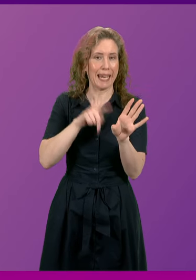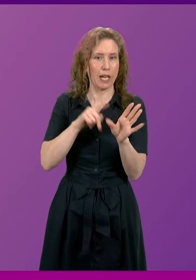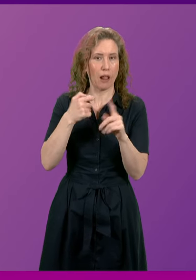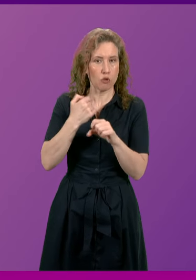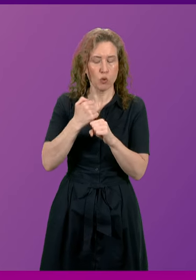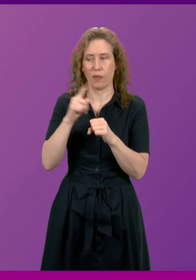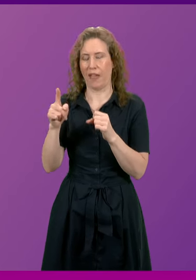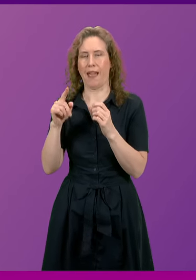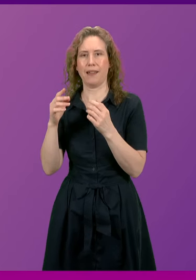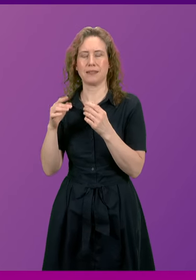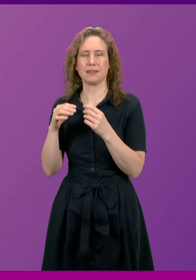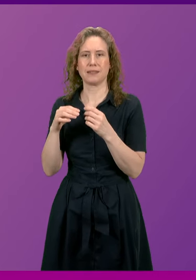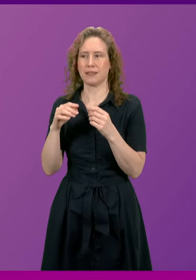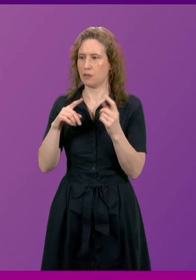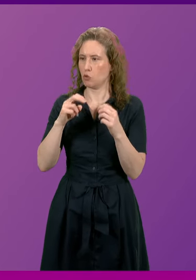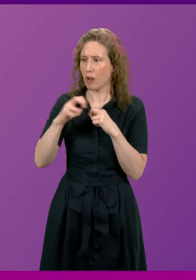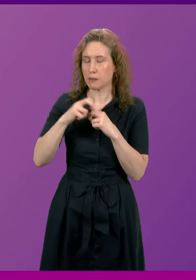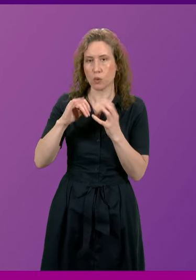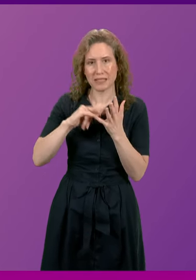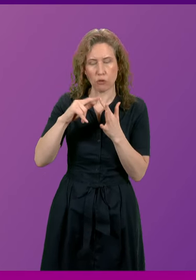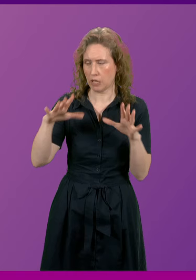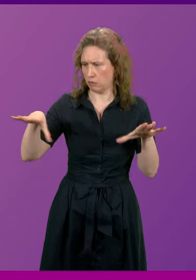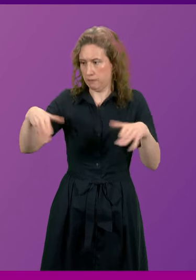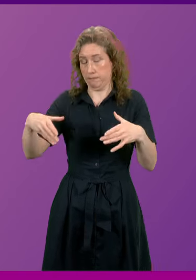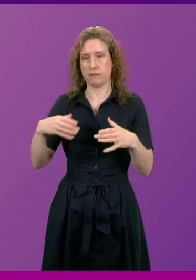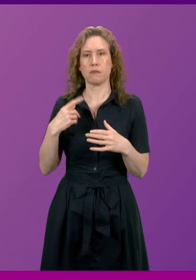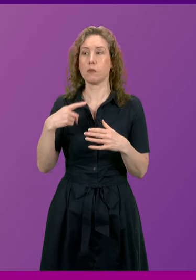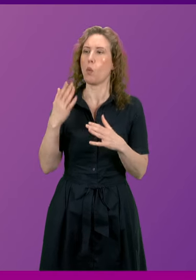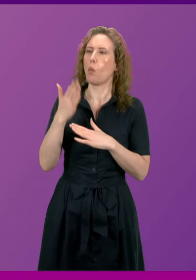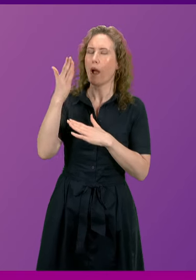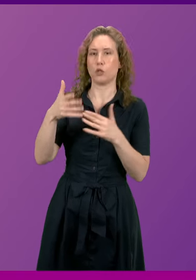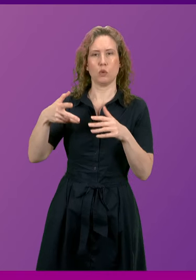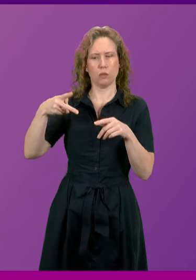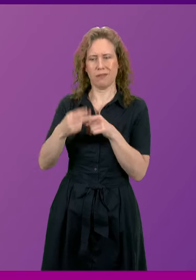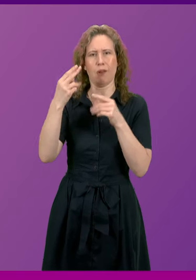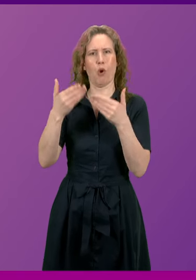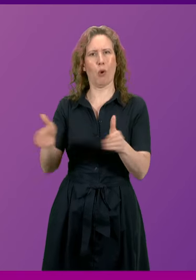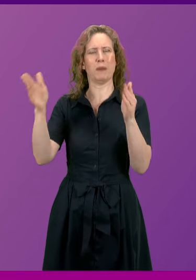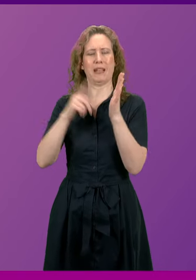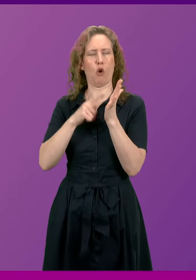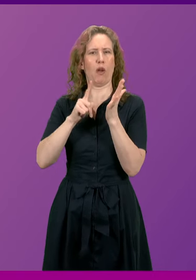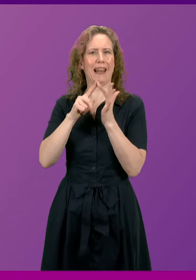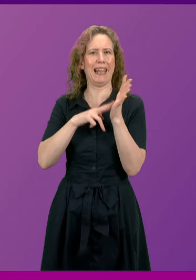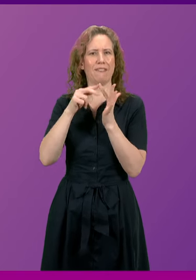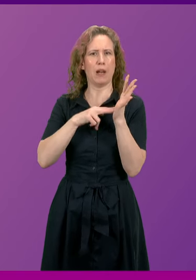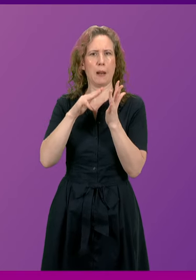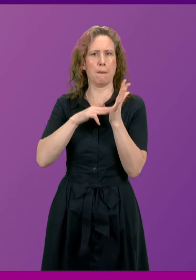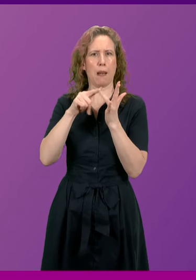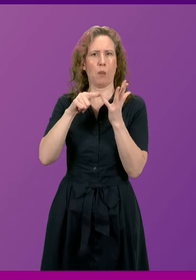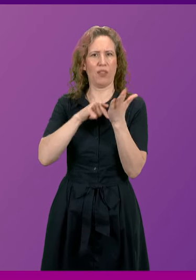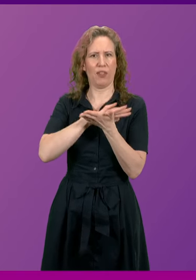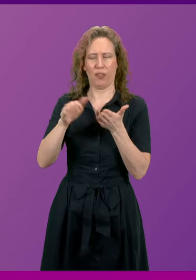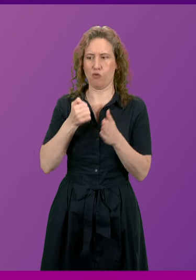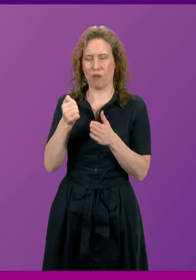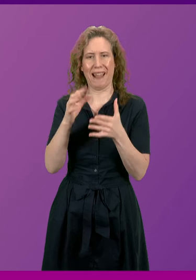and the Transport Secretary to be present at the opening of the Leavenmouth rail link. It is a